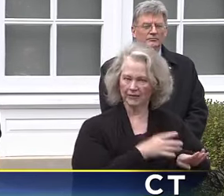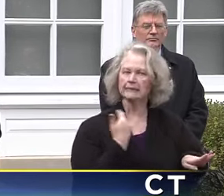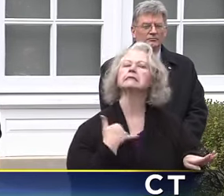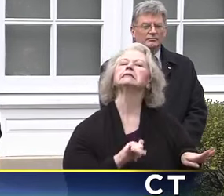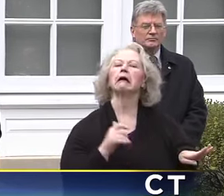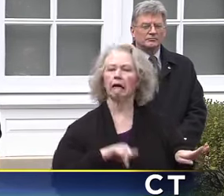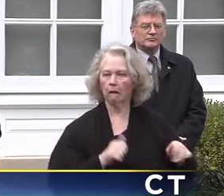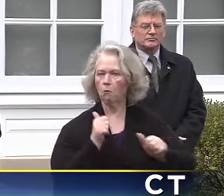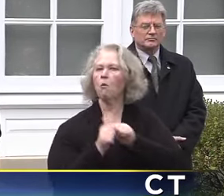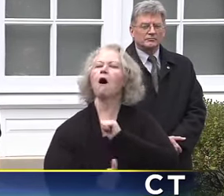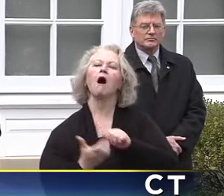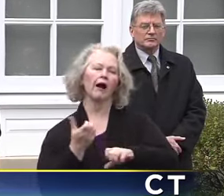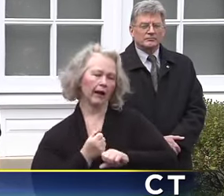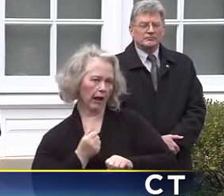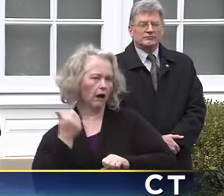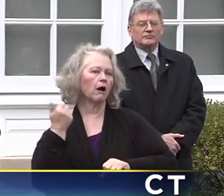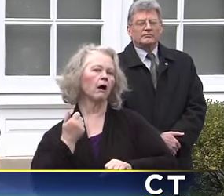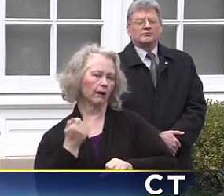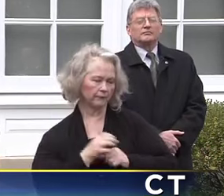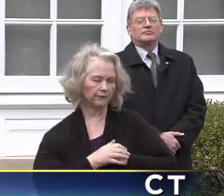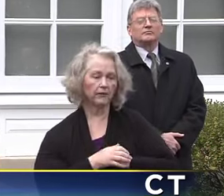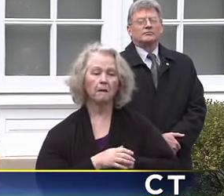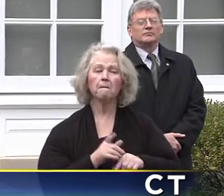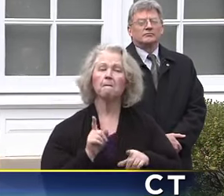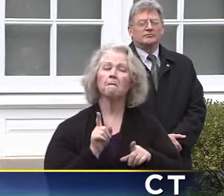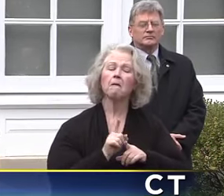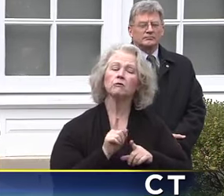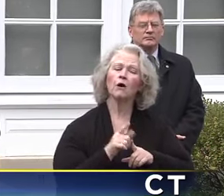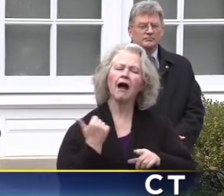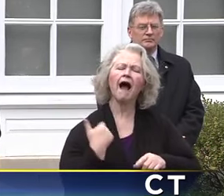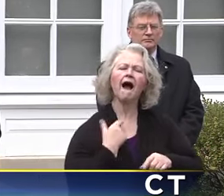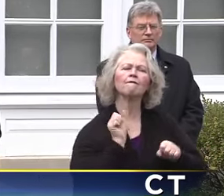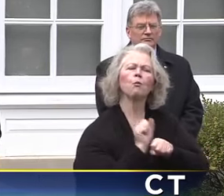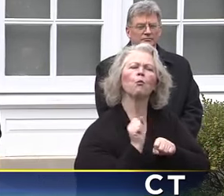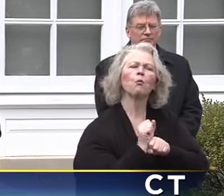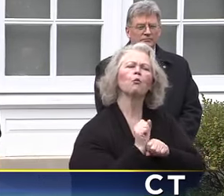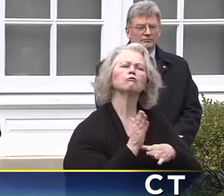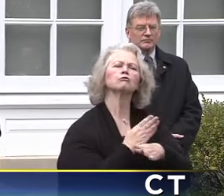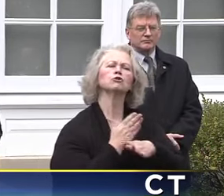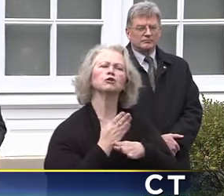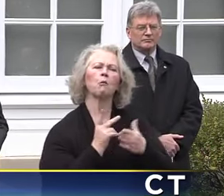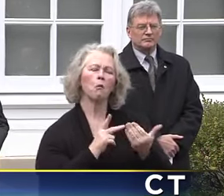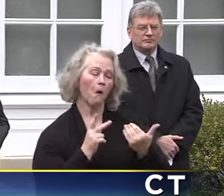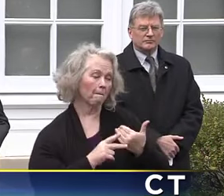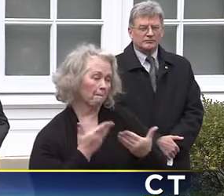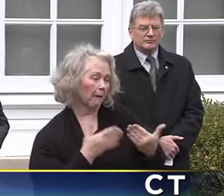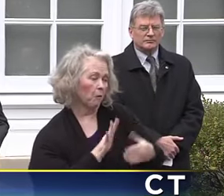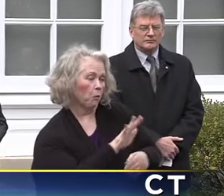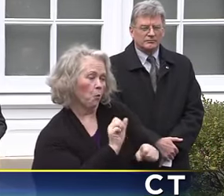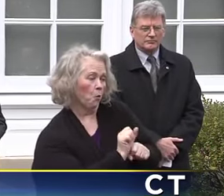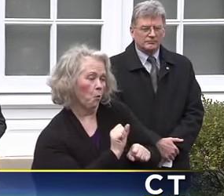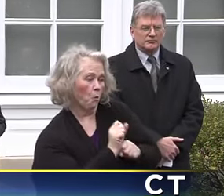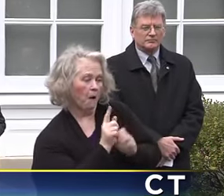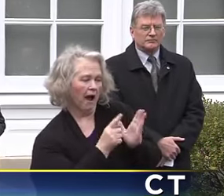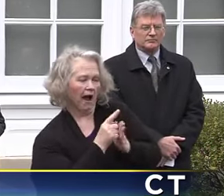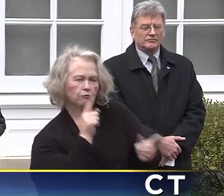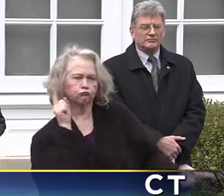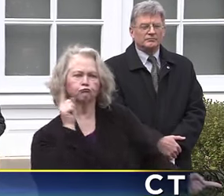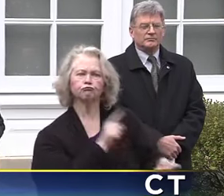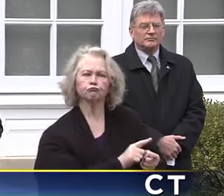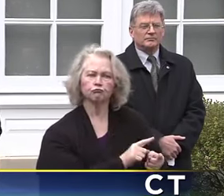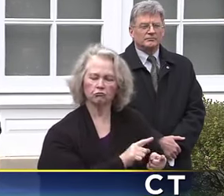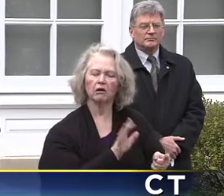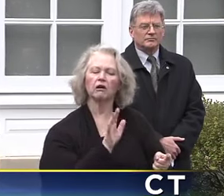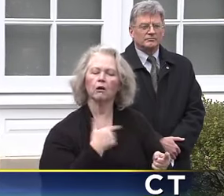addition, CTDOL has a work share program where employee hours can be reduced by 10 to 60 percent, where unemployment benefits can be